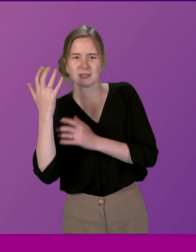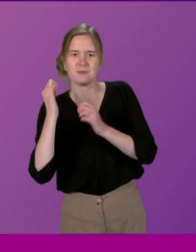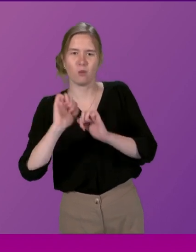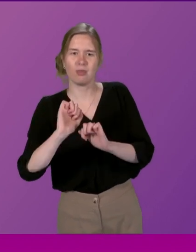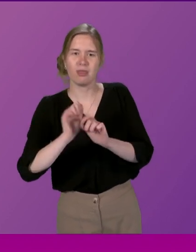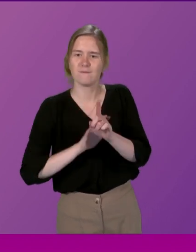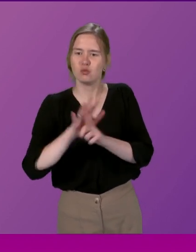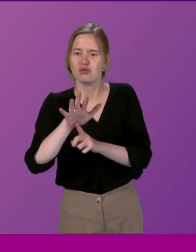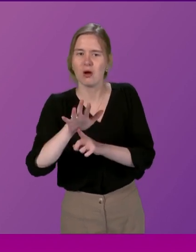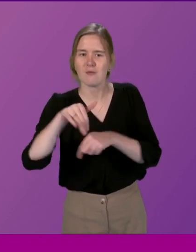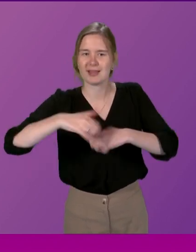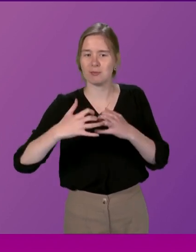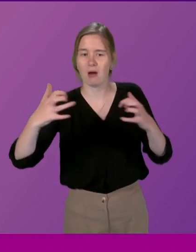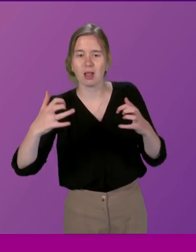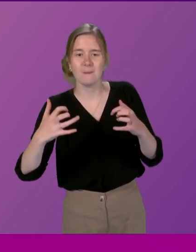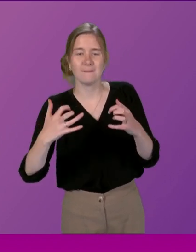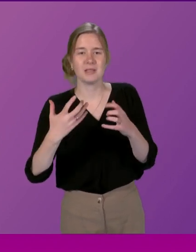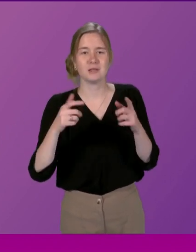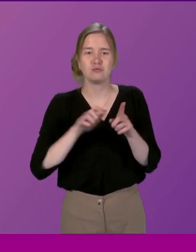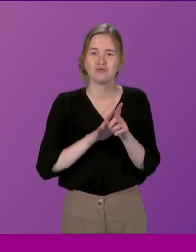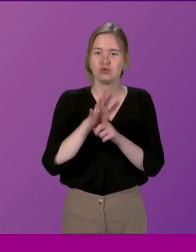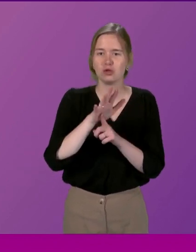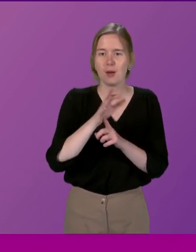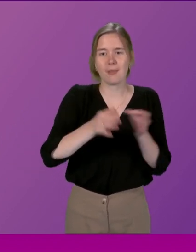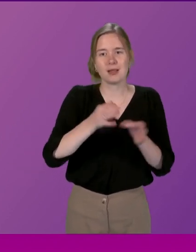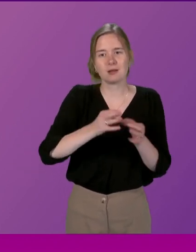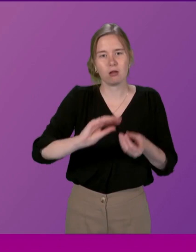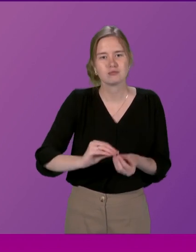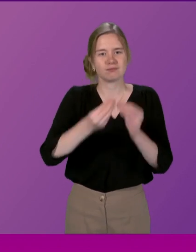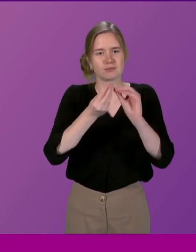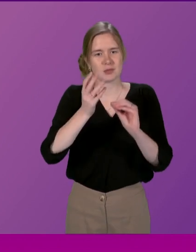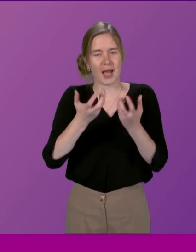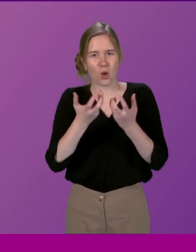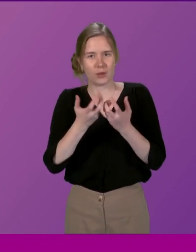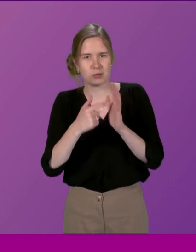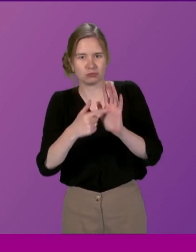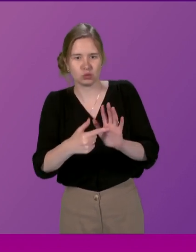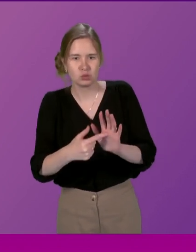the future of this parliament and the future political make-up whatever that may be